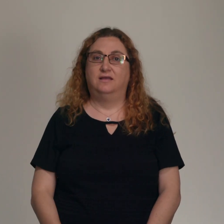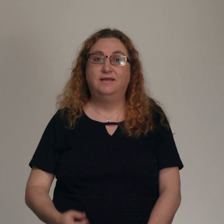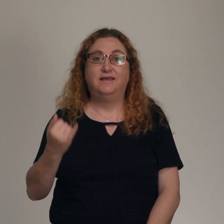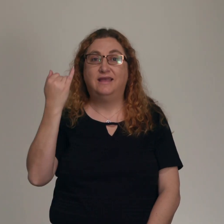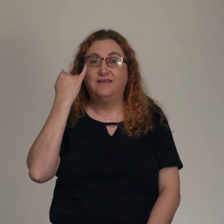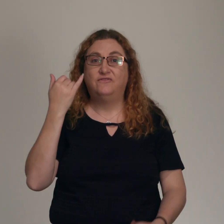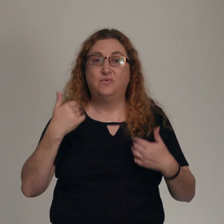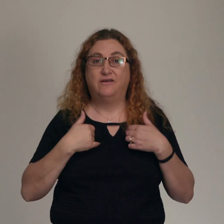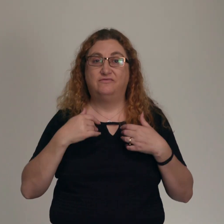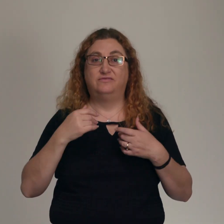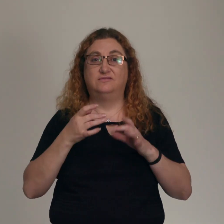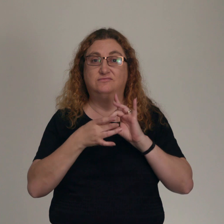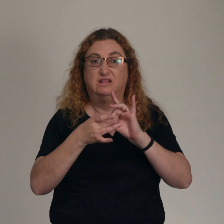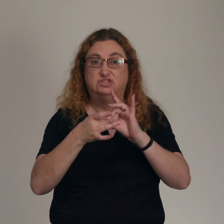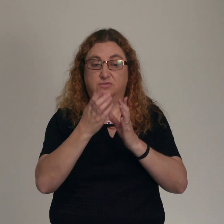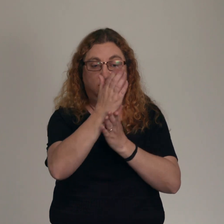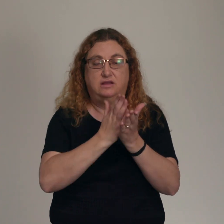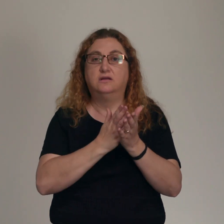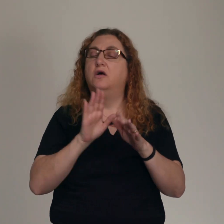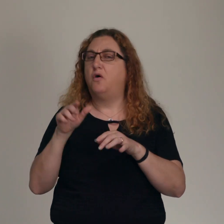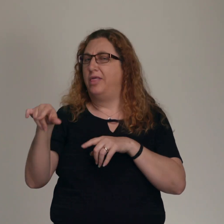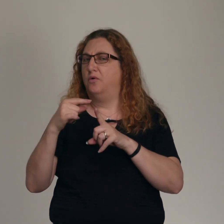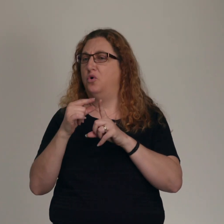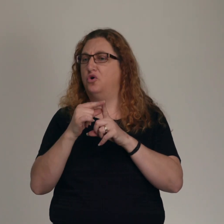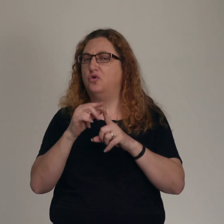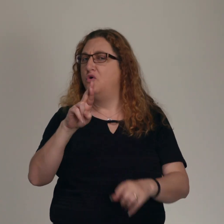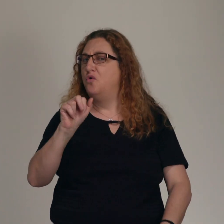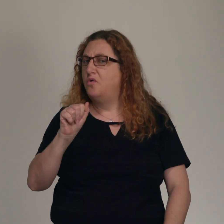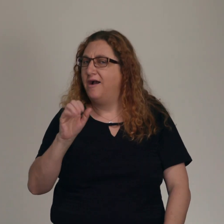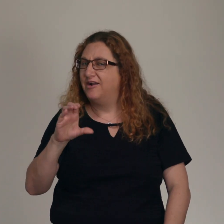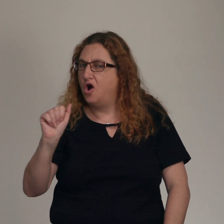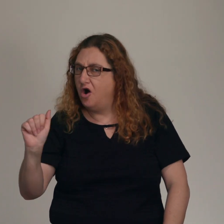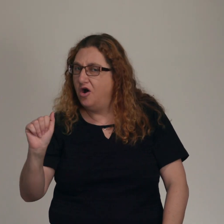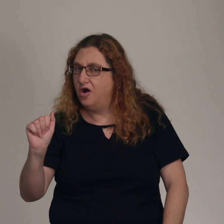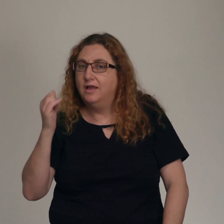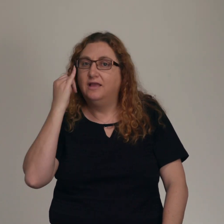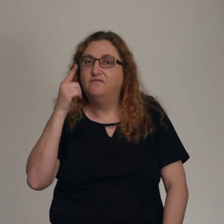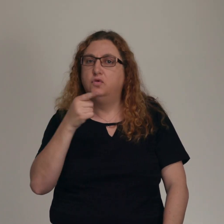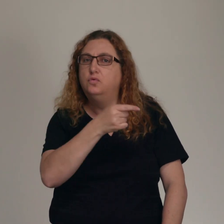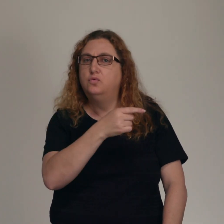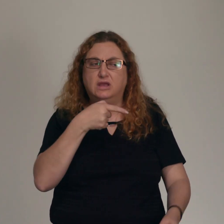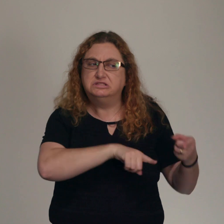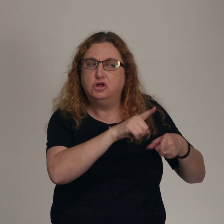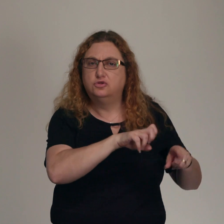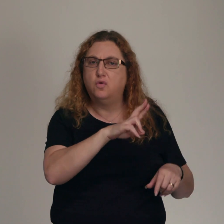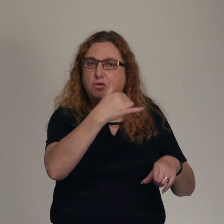That word rakah, some translations will say, if you insult your brother, you speak an insult to your brother. Other